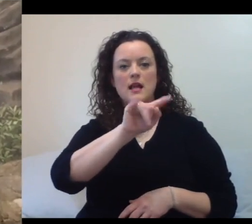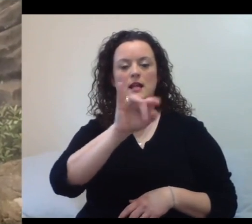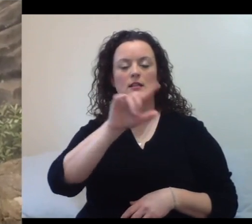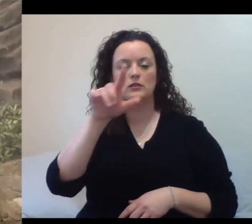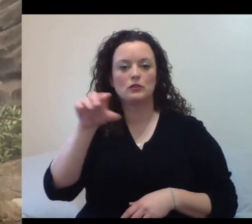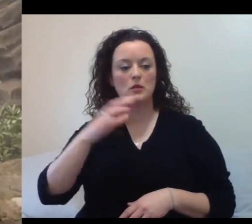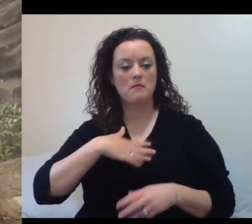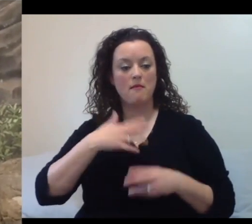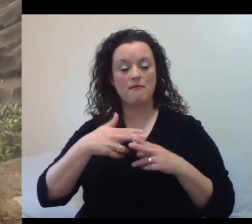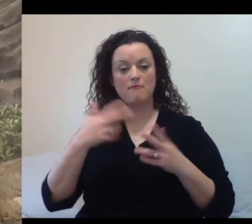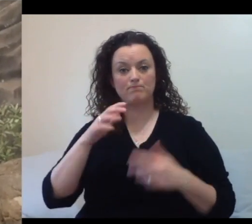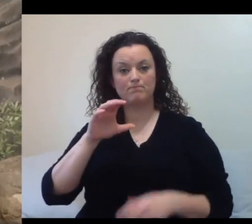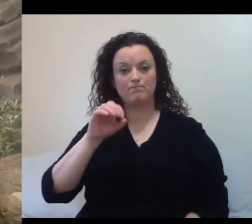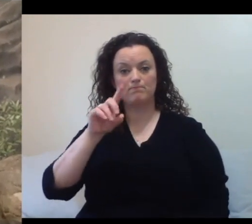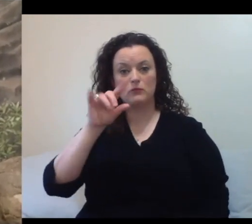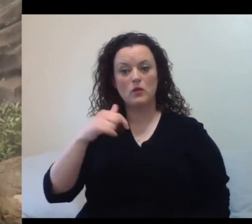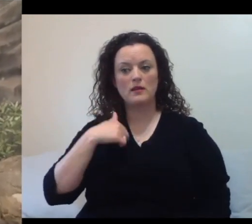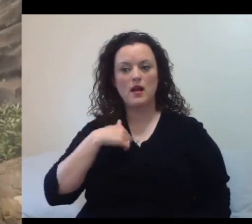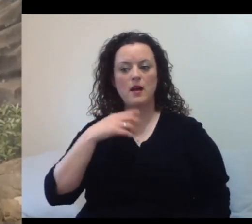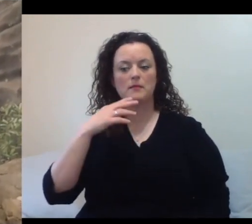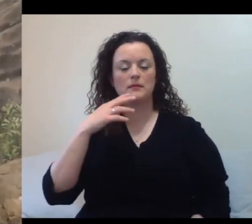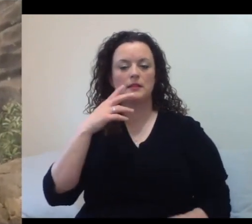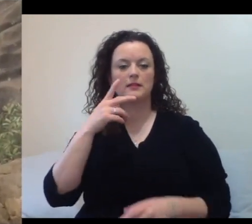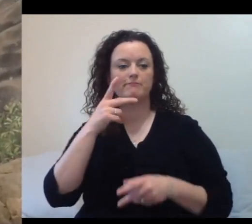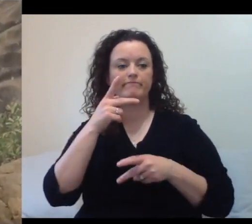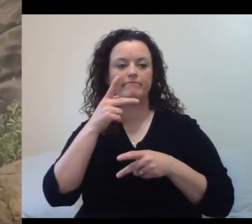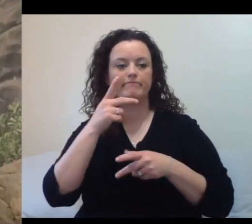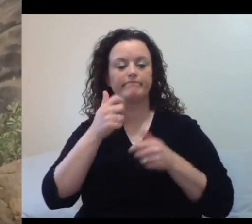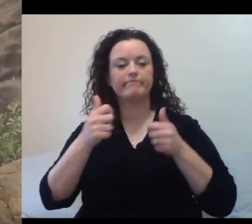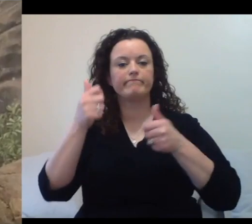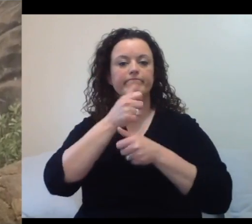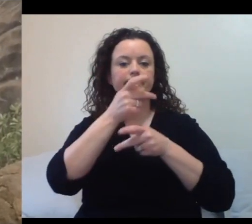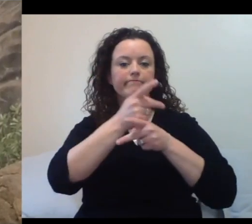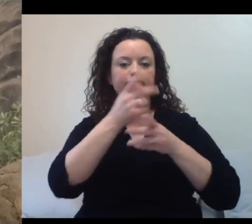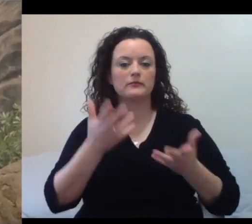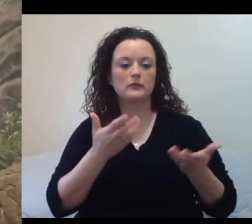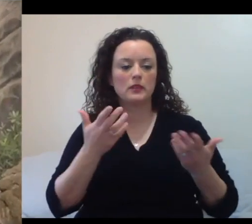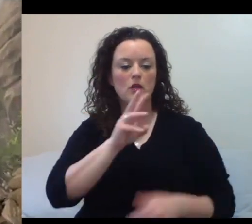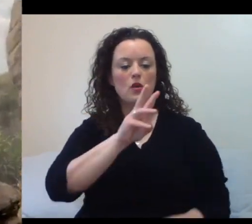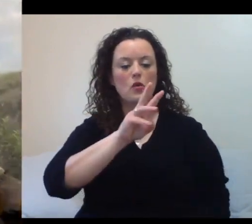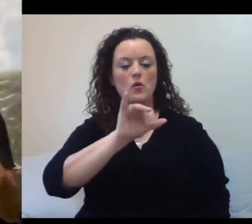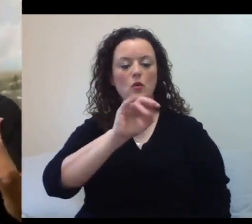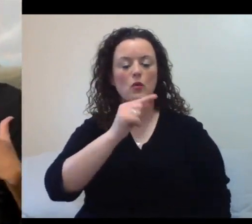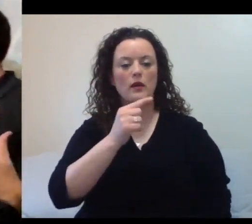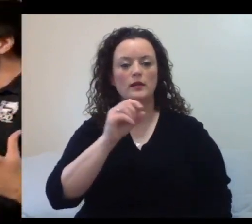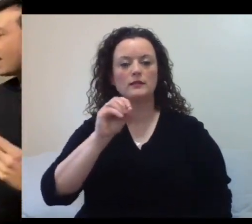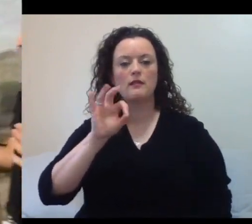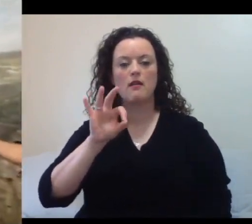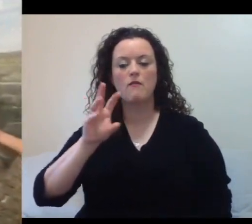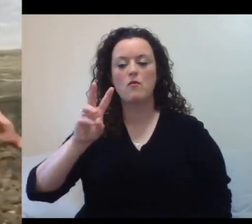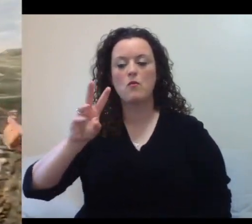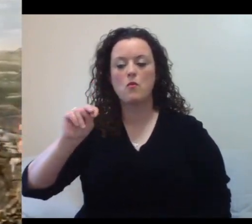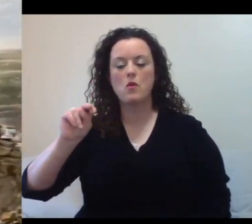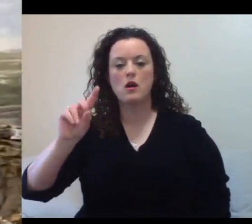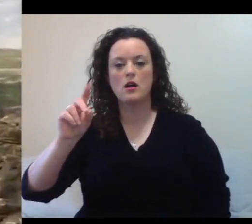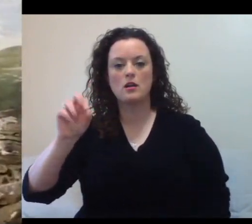Wings of Wonder Birdhouse. So I'm inside the polar exhibit. So we're inside the three species of